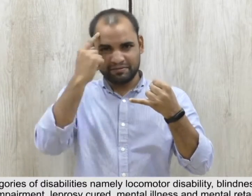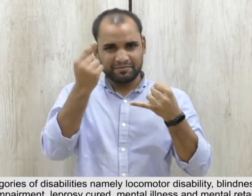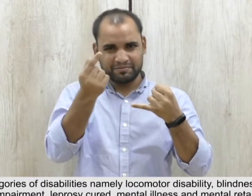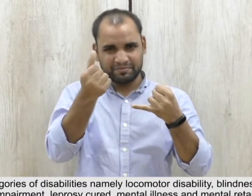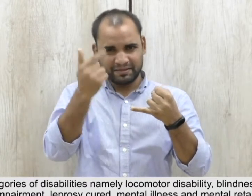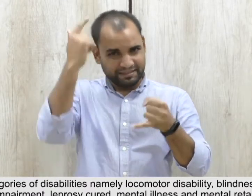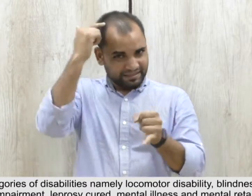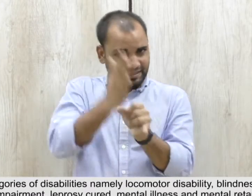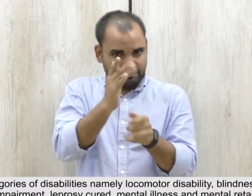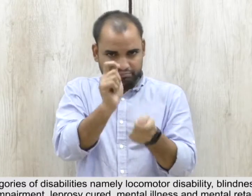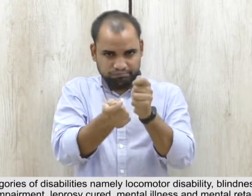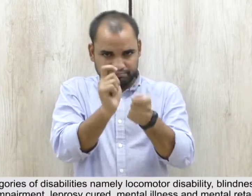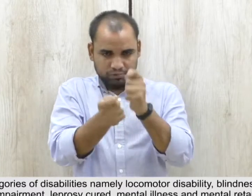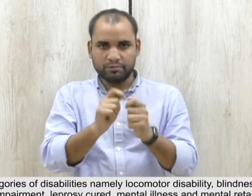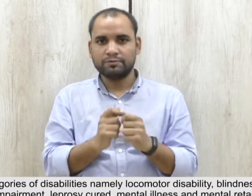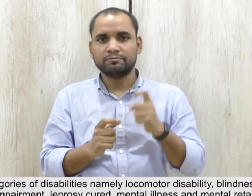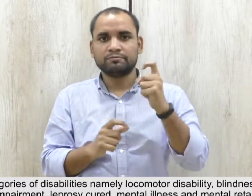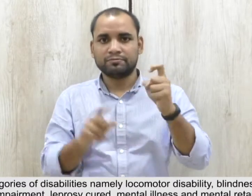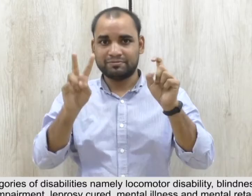and Mental Retardation.